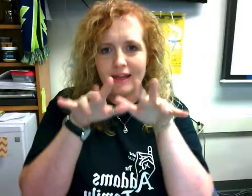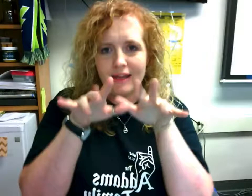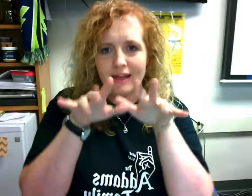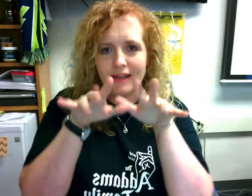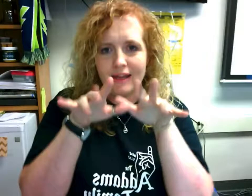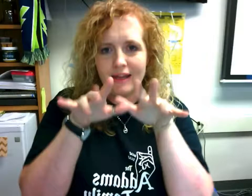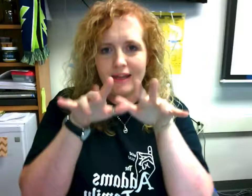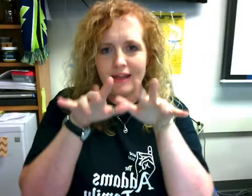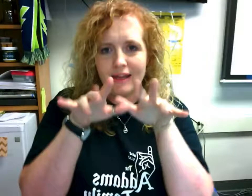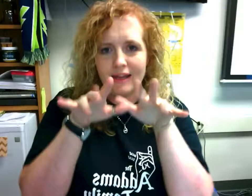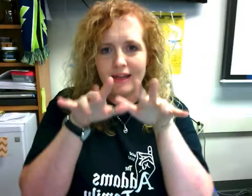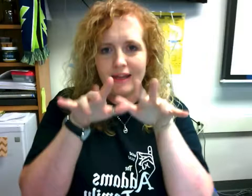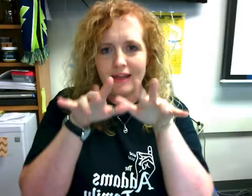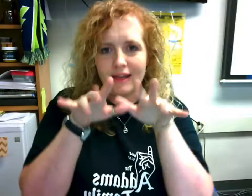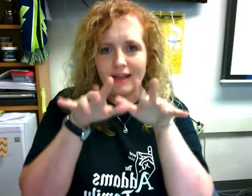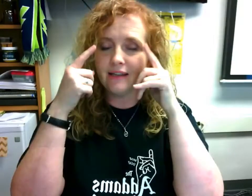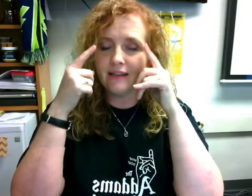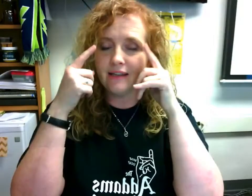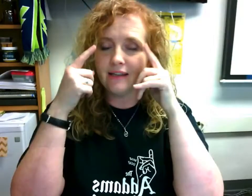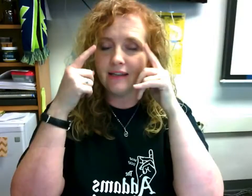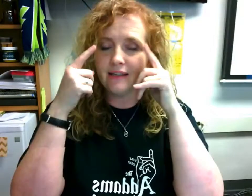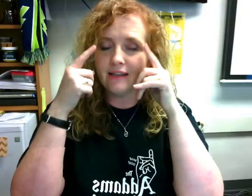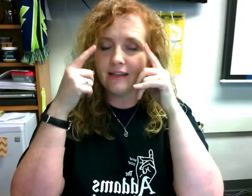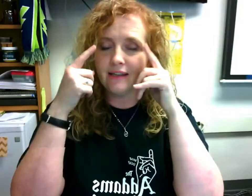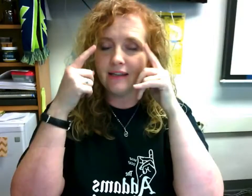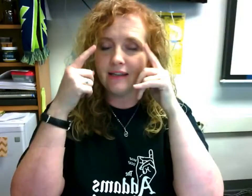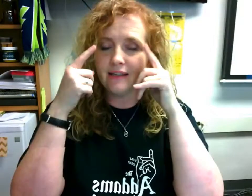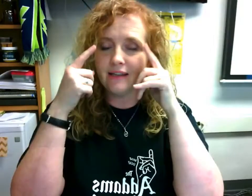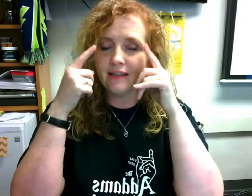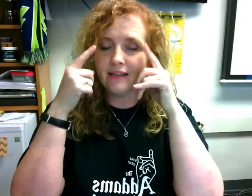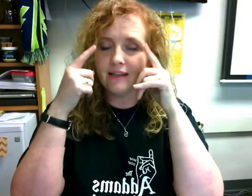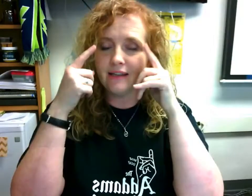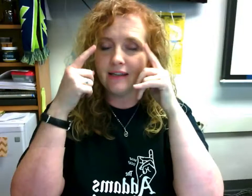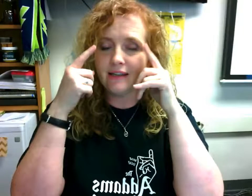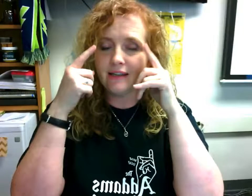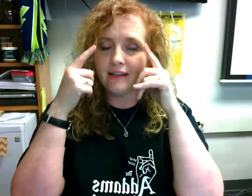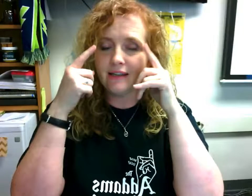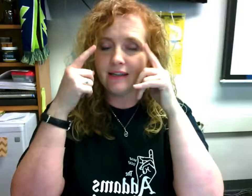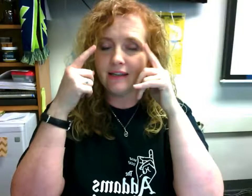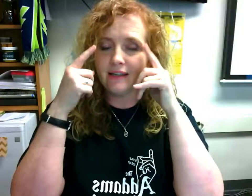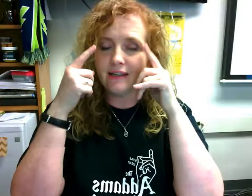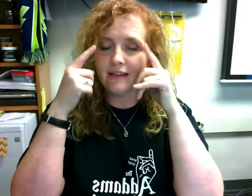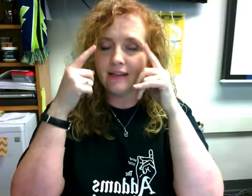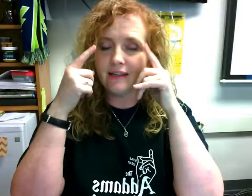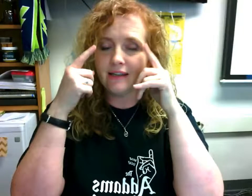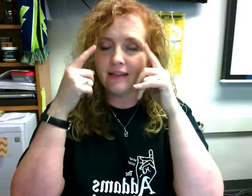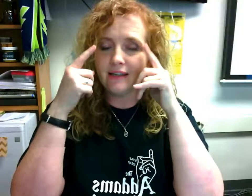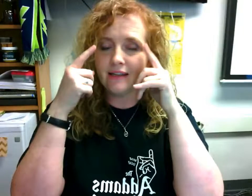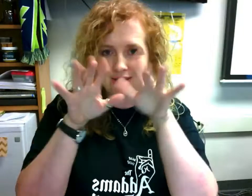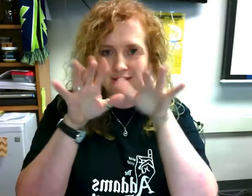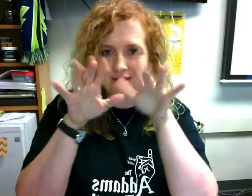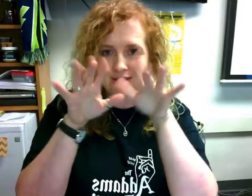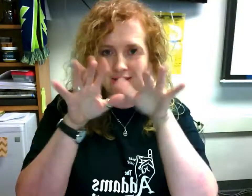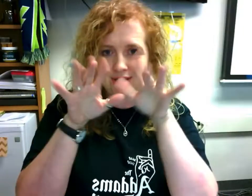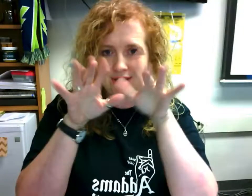and it's over your stomach and you're just going in a circle like this over your stomach nauseated